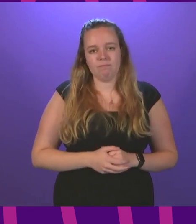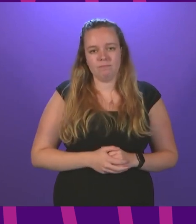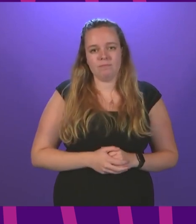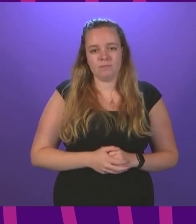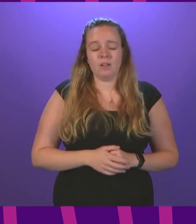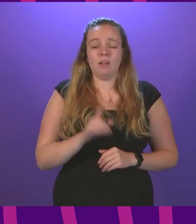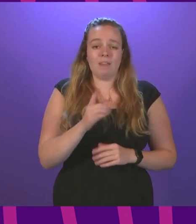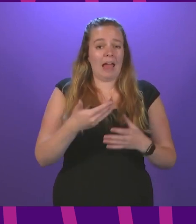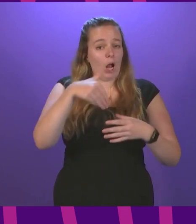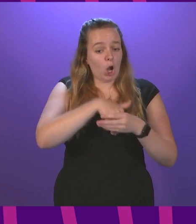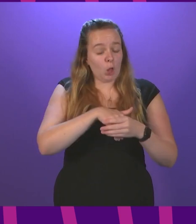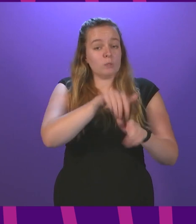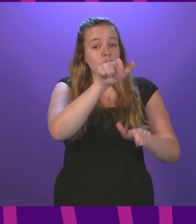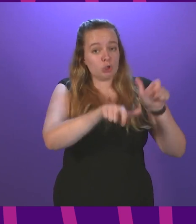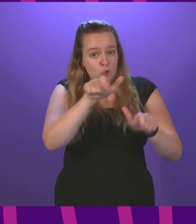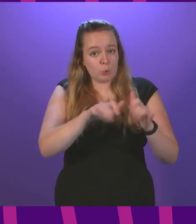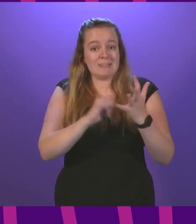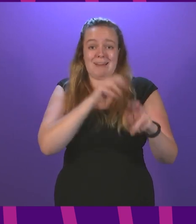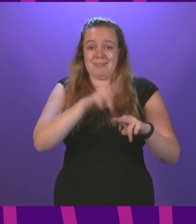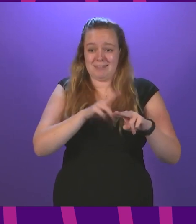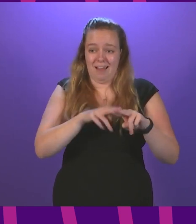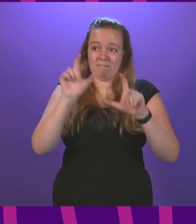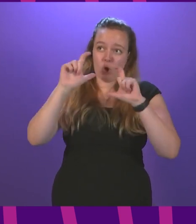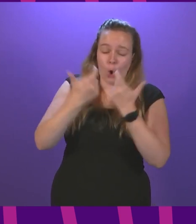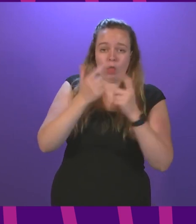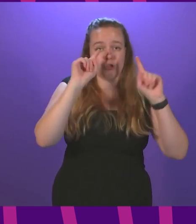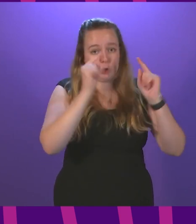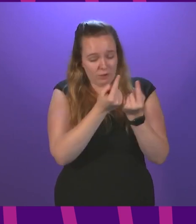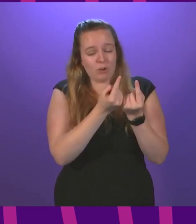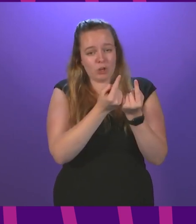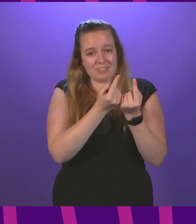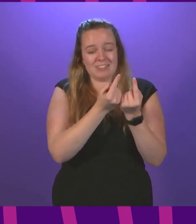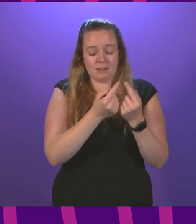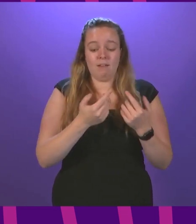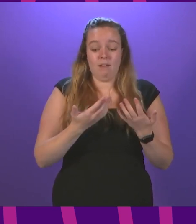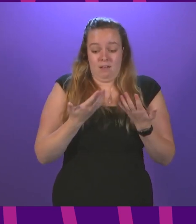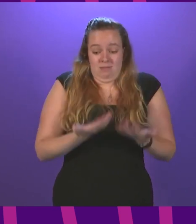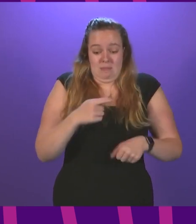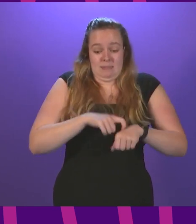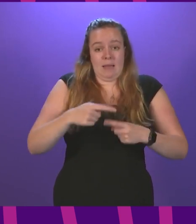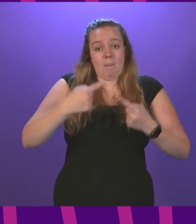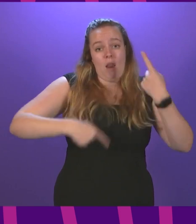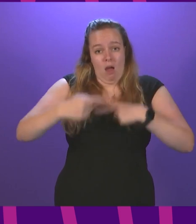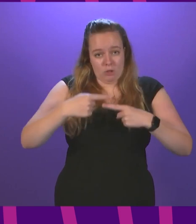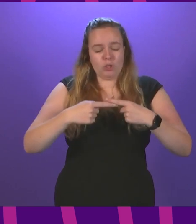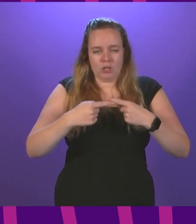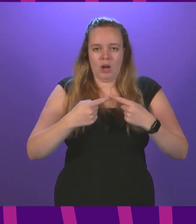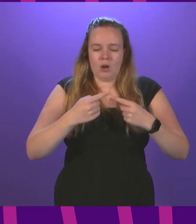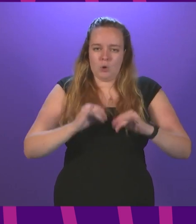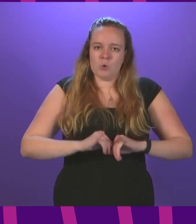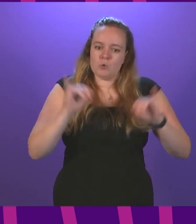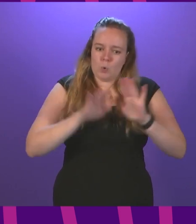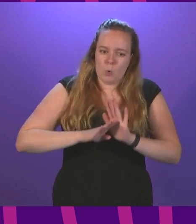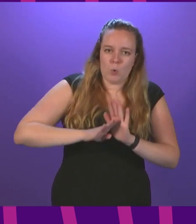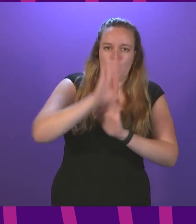includes students and staff at our colleges and universities. At this time last year, we were experiencing a